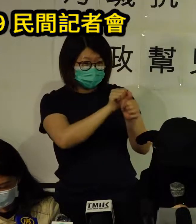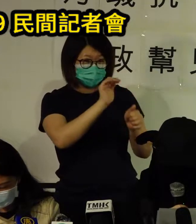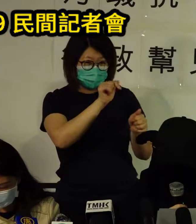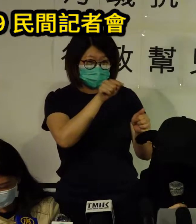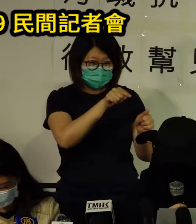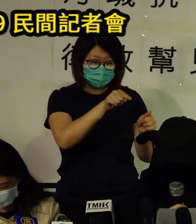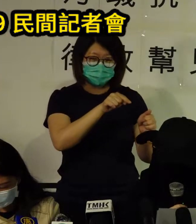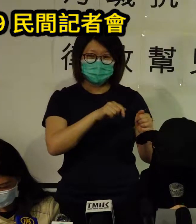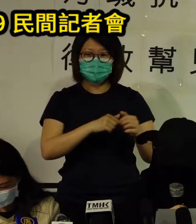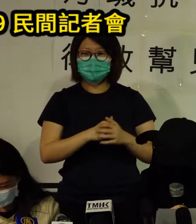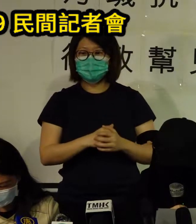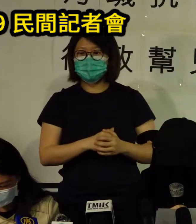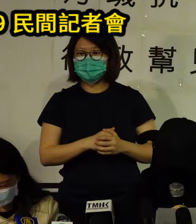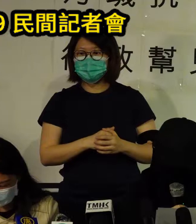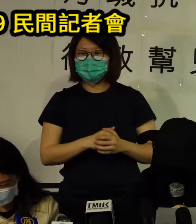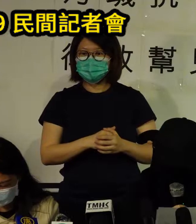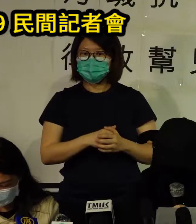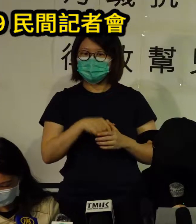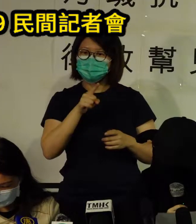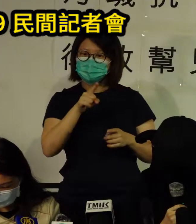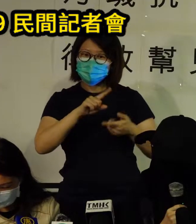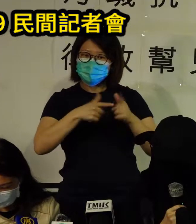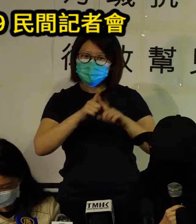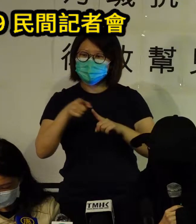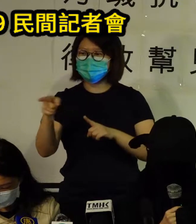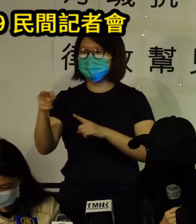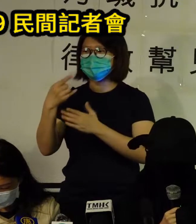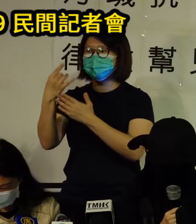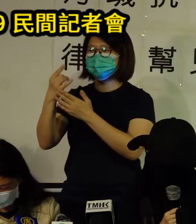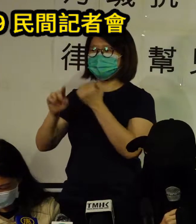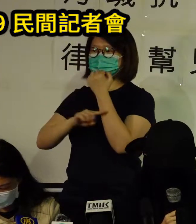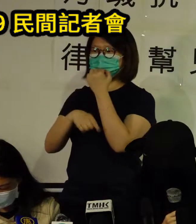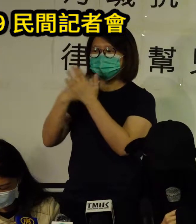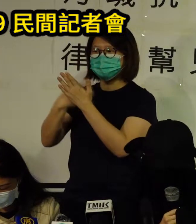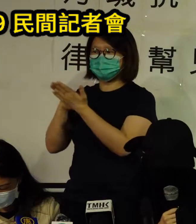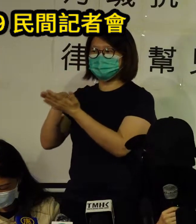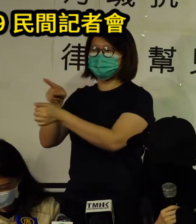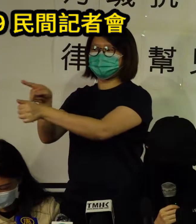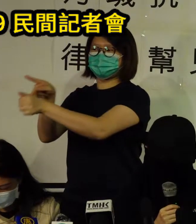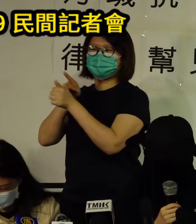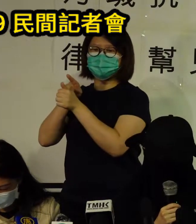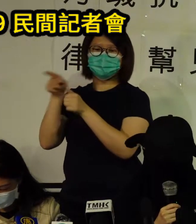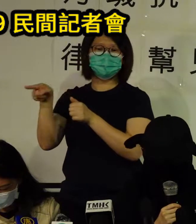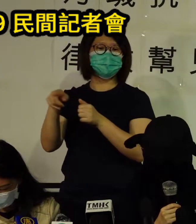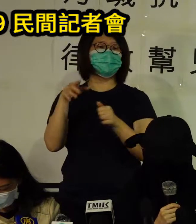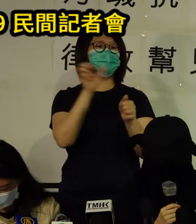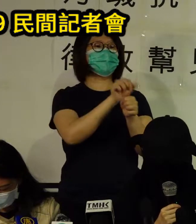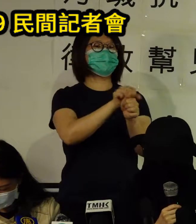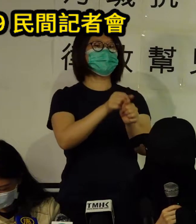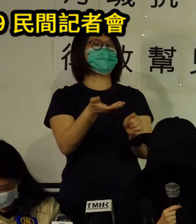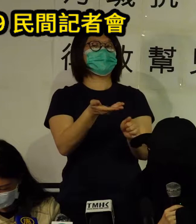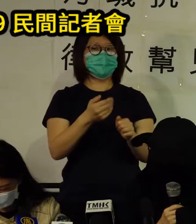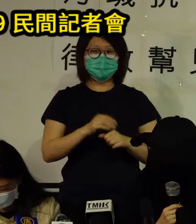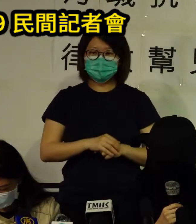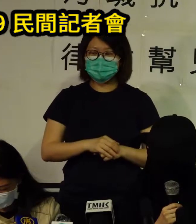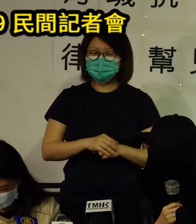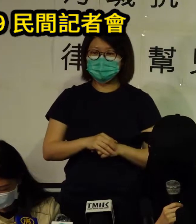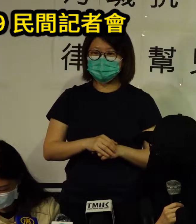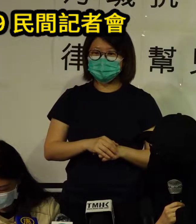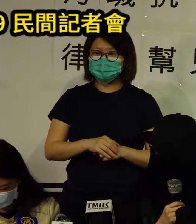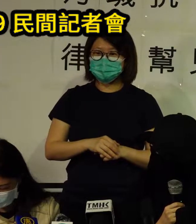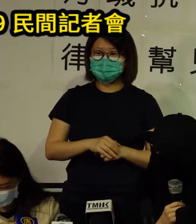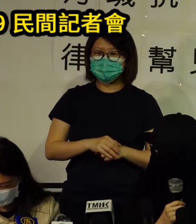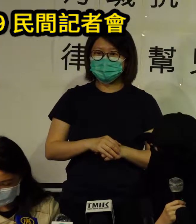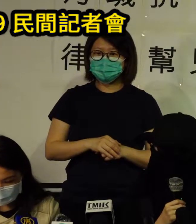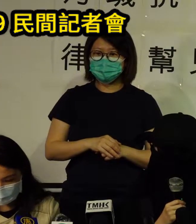would legitimize their continued crimes against dissidents under the color of law a